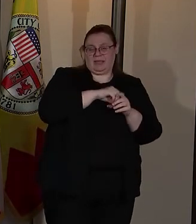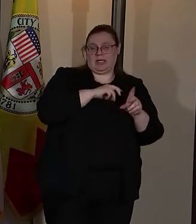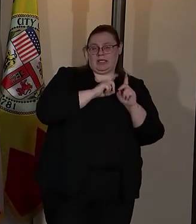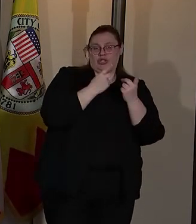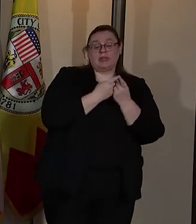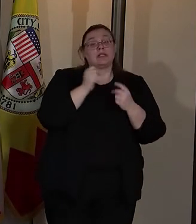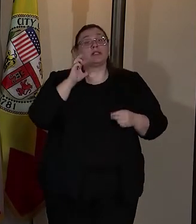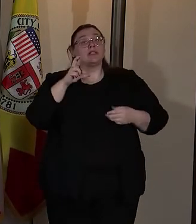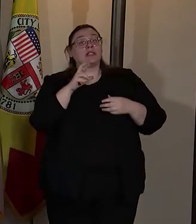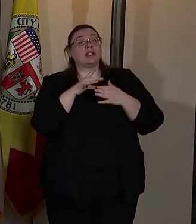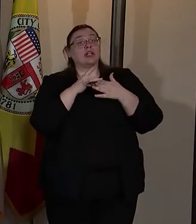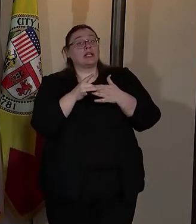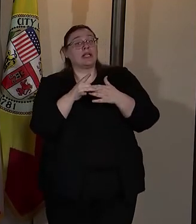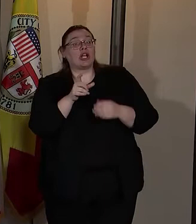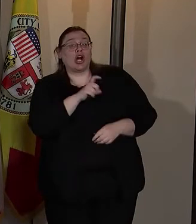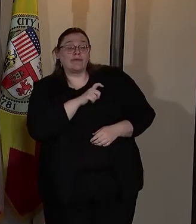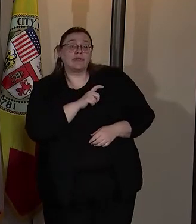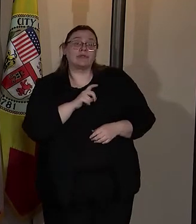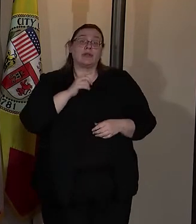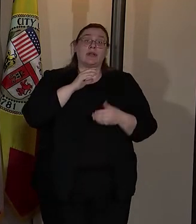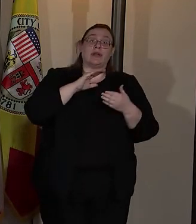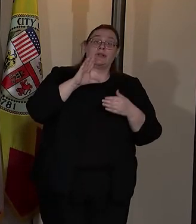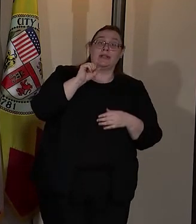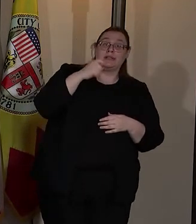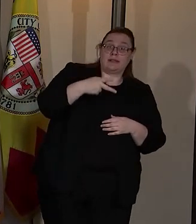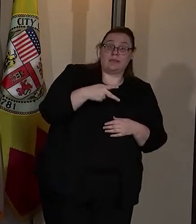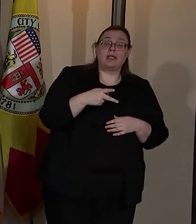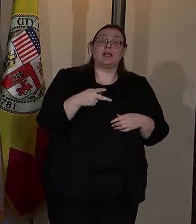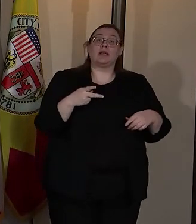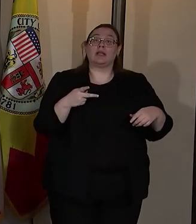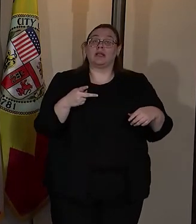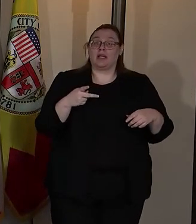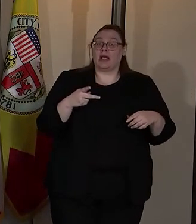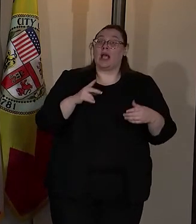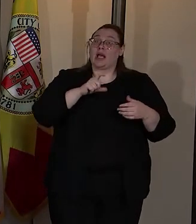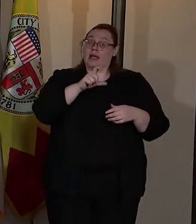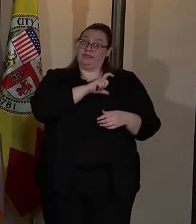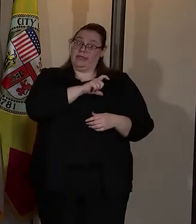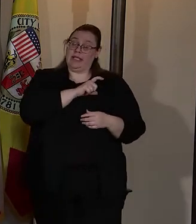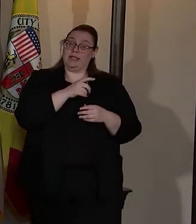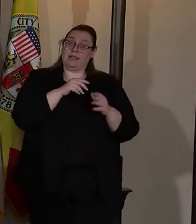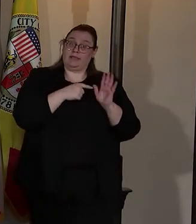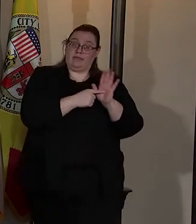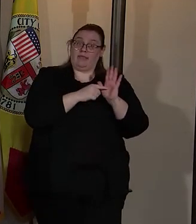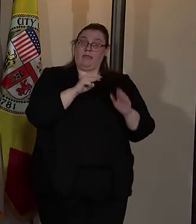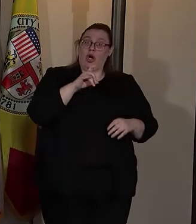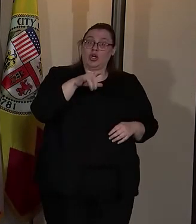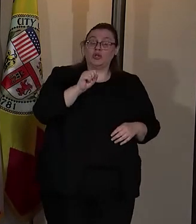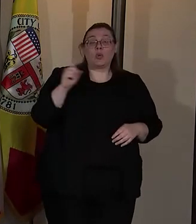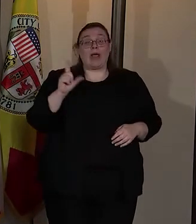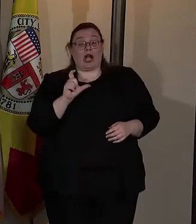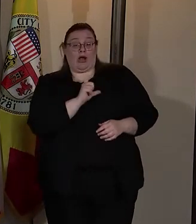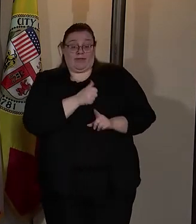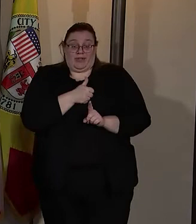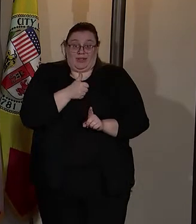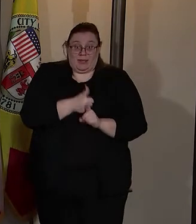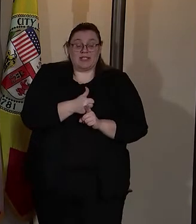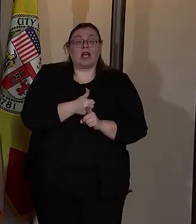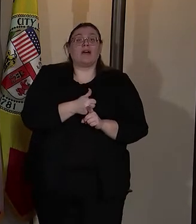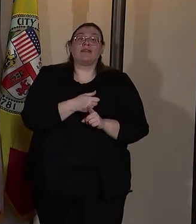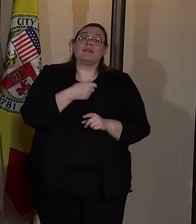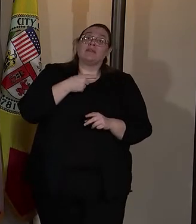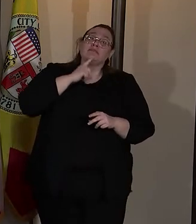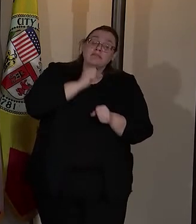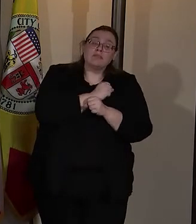officers and the community safety partnership are community policing models where police officers are guardians